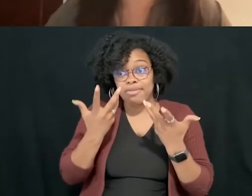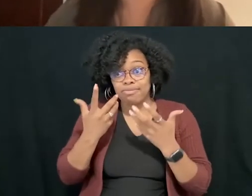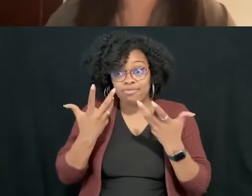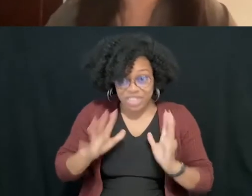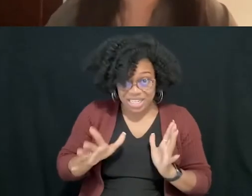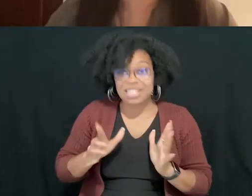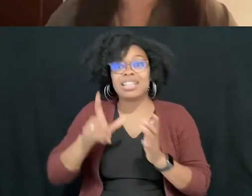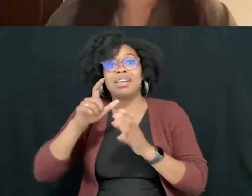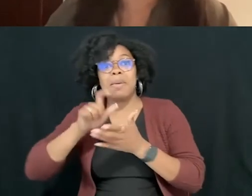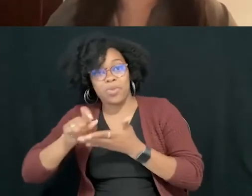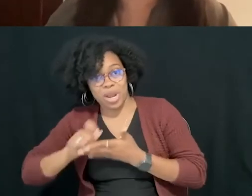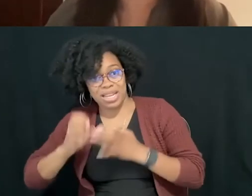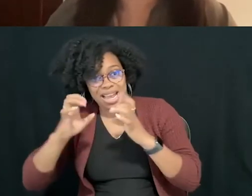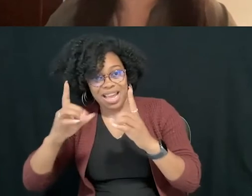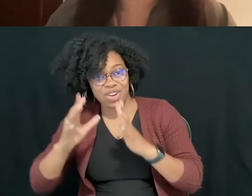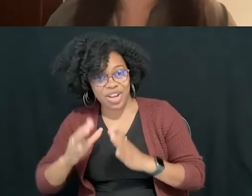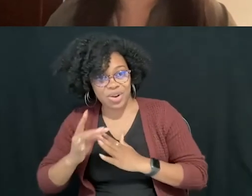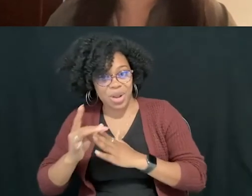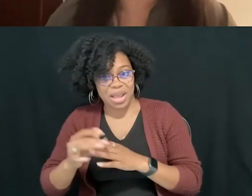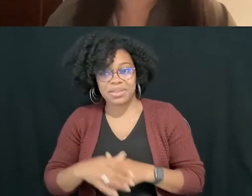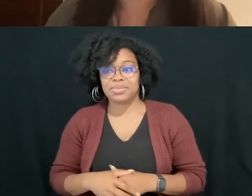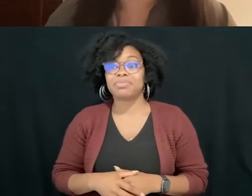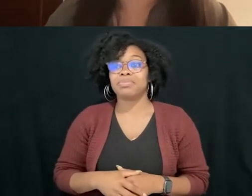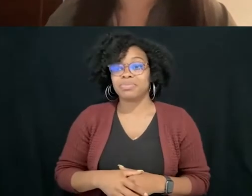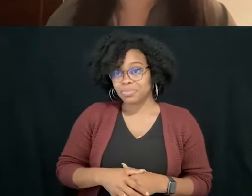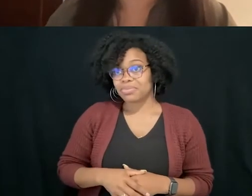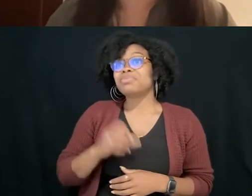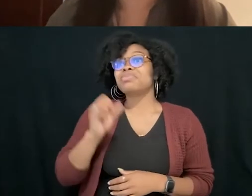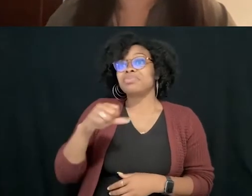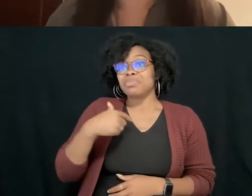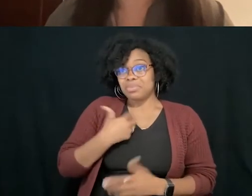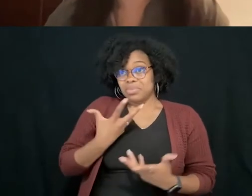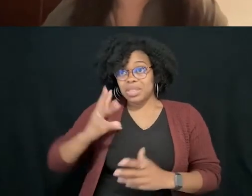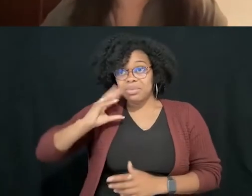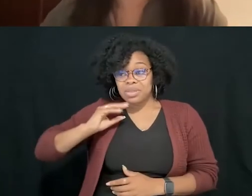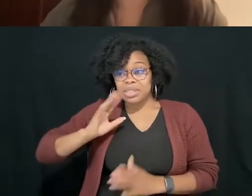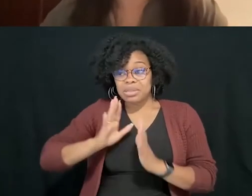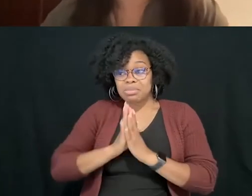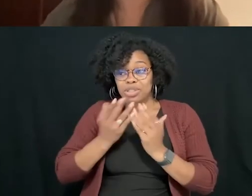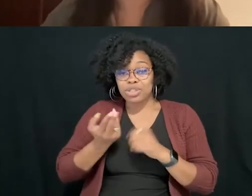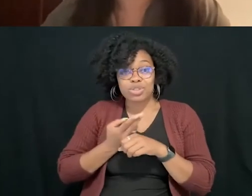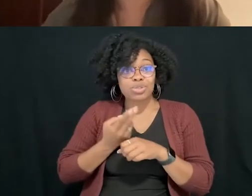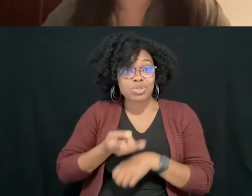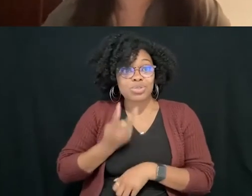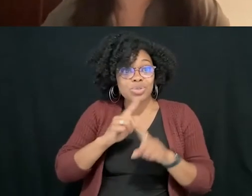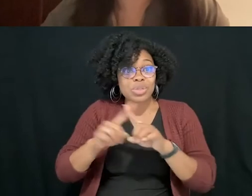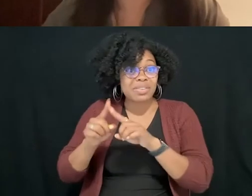Yes. So I've had our book used in two different ways, uh, by educators. Uh, the first way